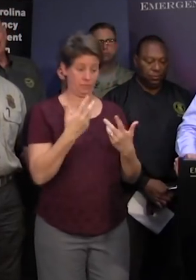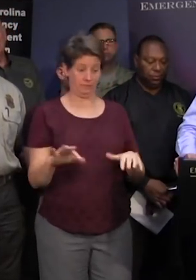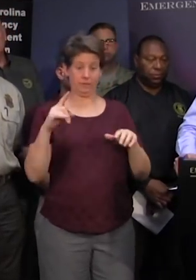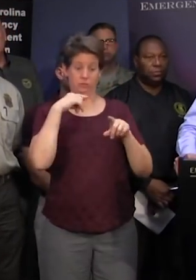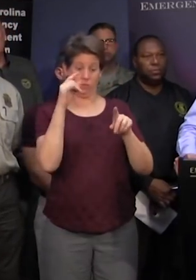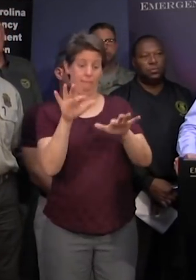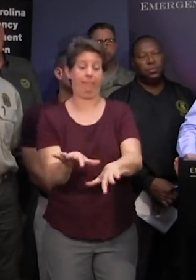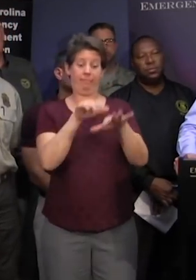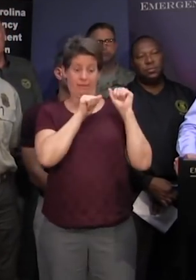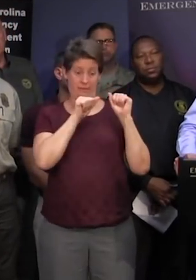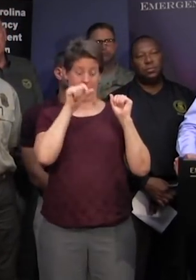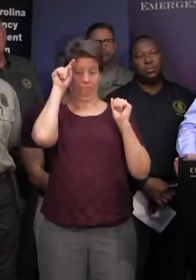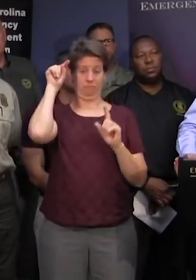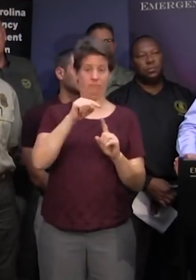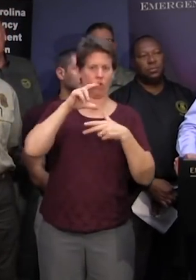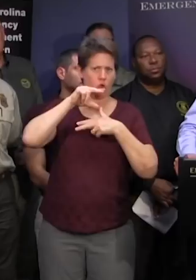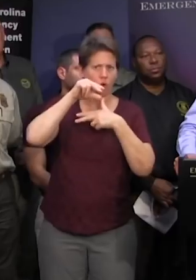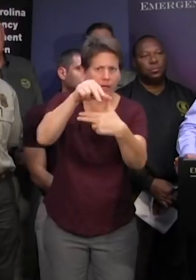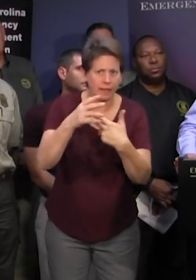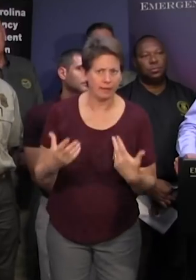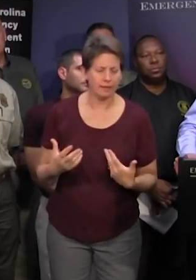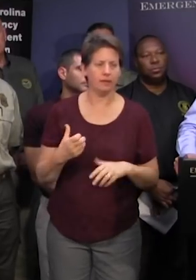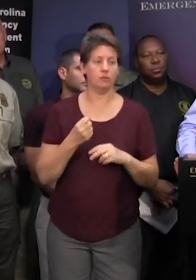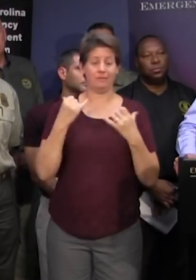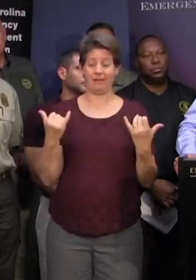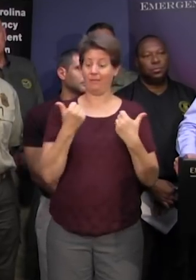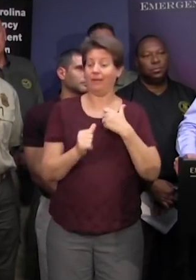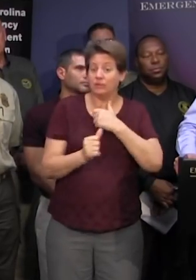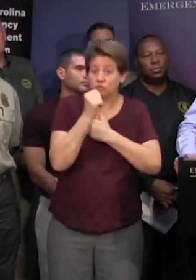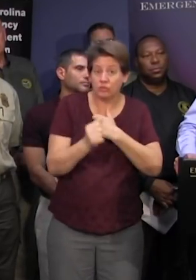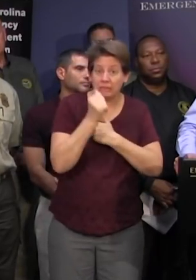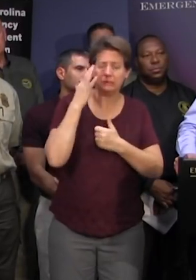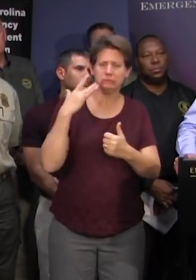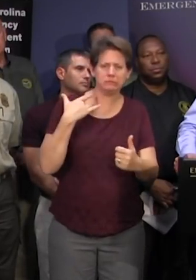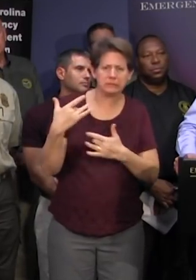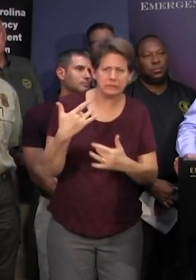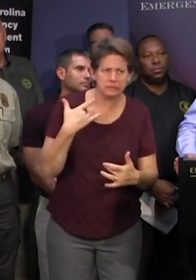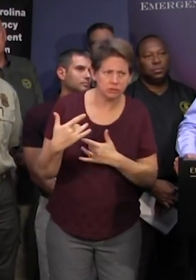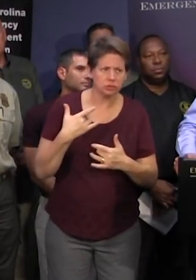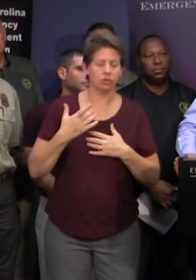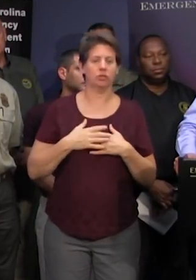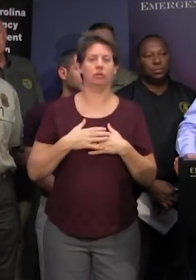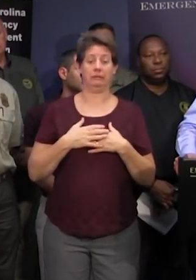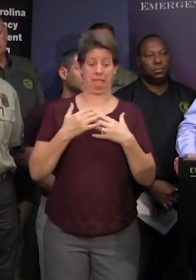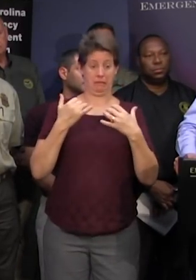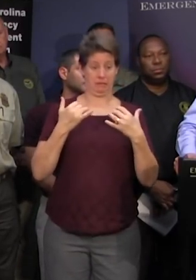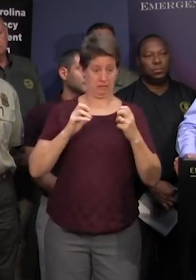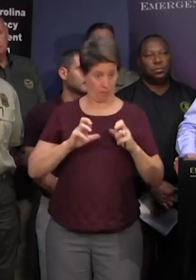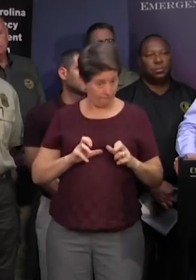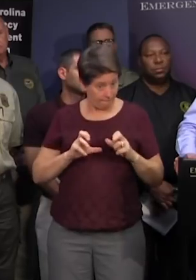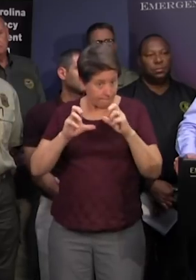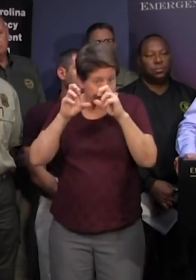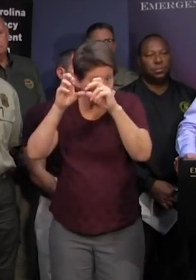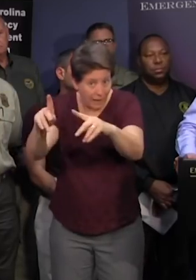due to concerns about the hurricane you know is there any risk or any possibility or concern about them going back into harm's way